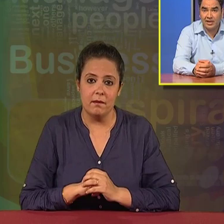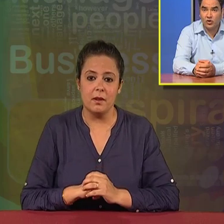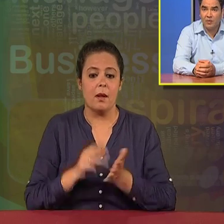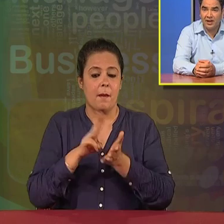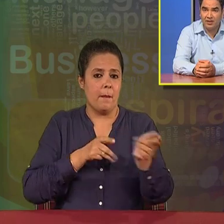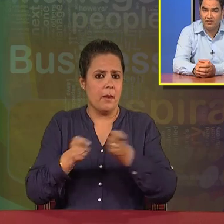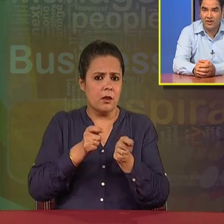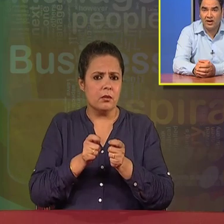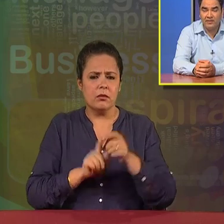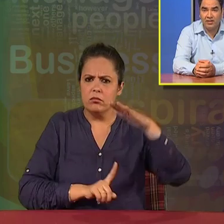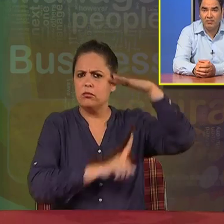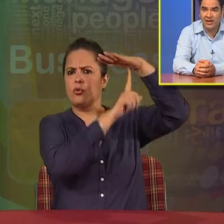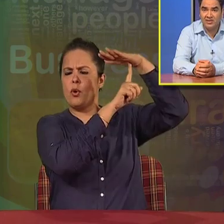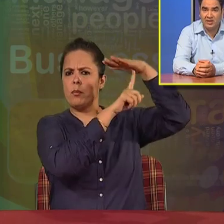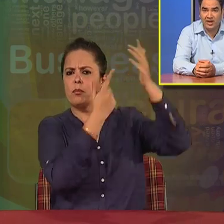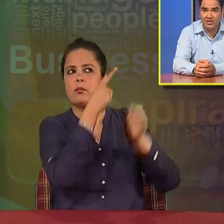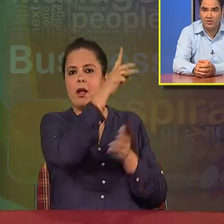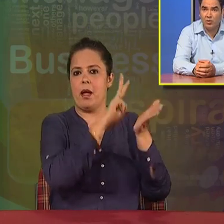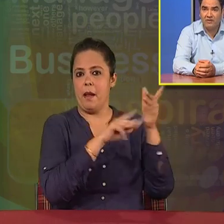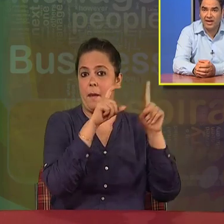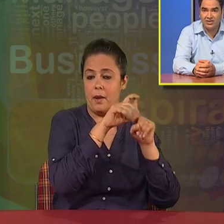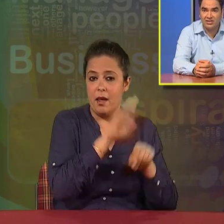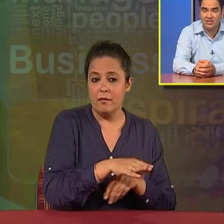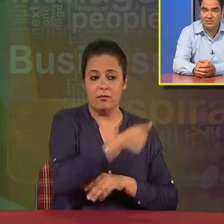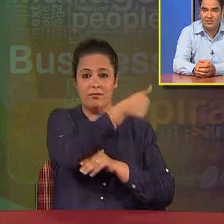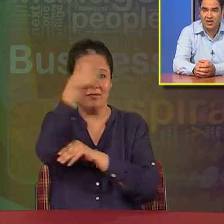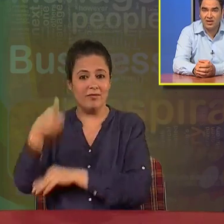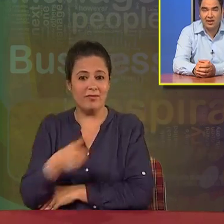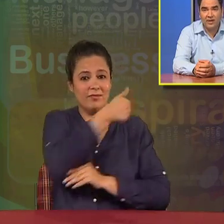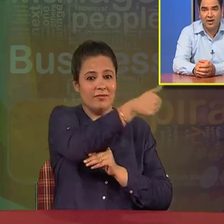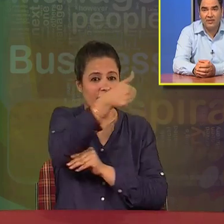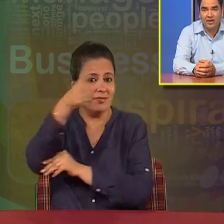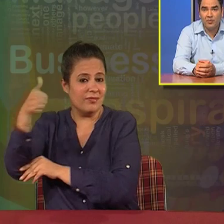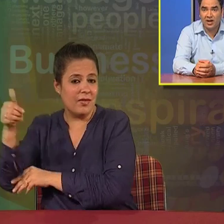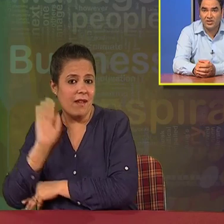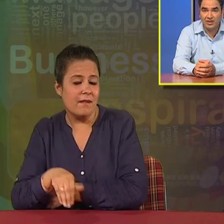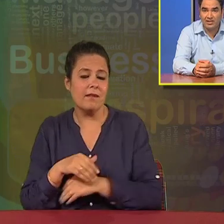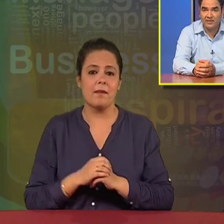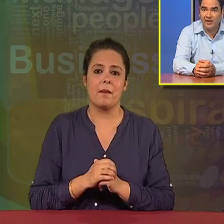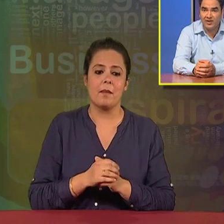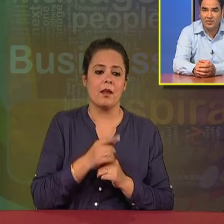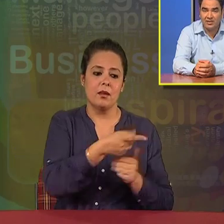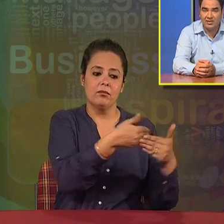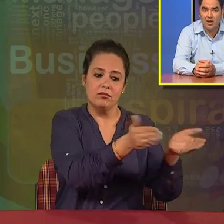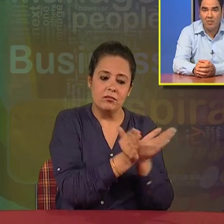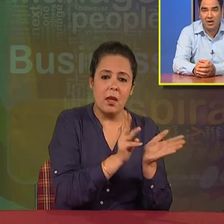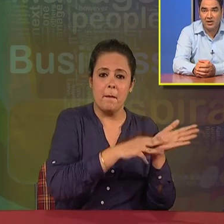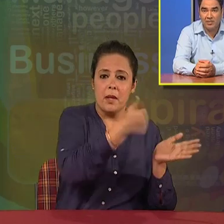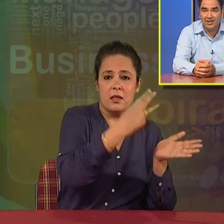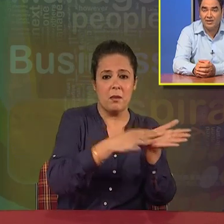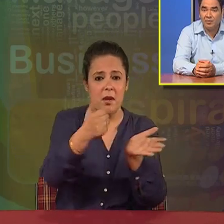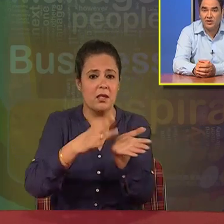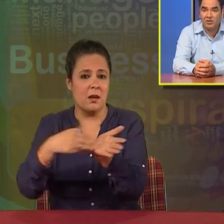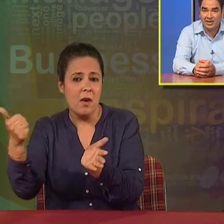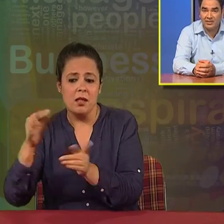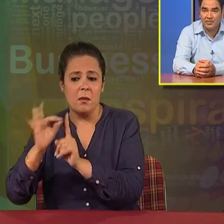management, at the top level, we are having managing directors, board of directors. Then we are having production manager, finance manager, marketing